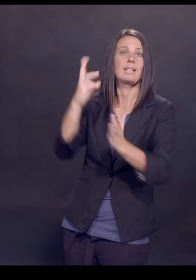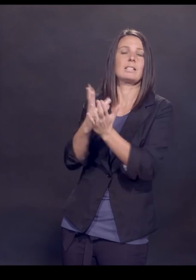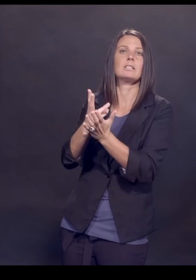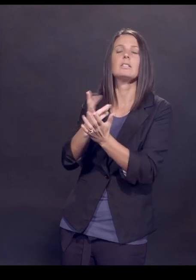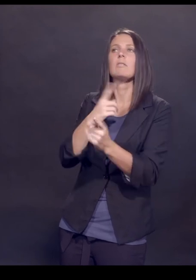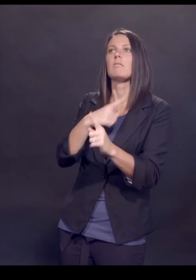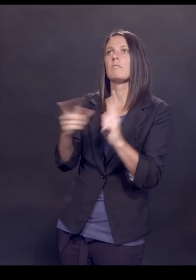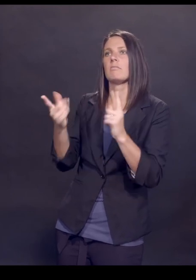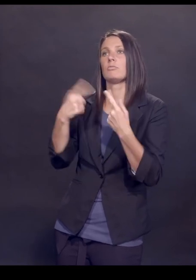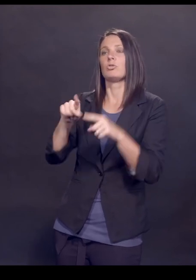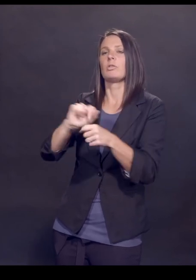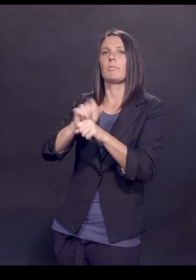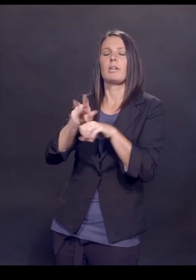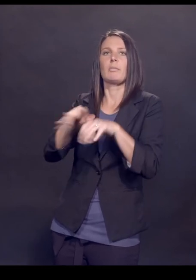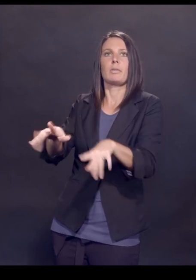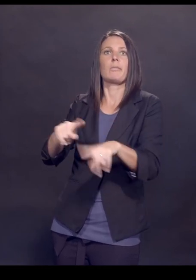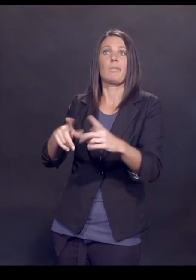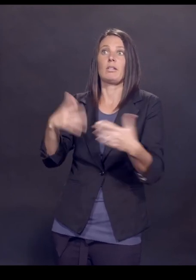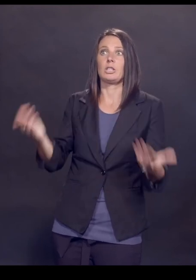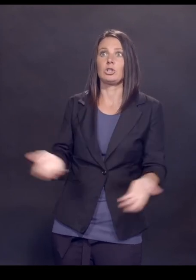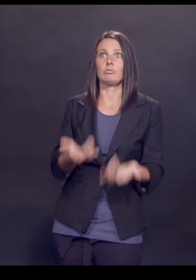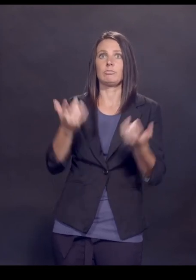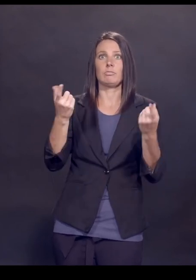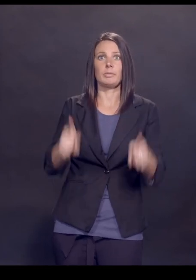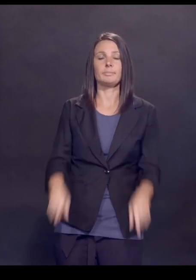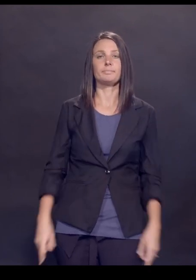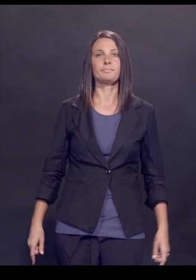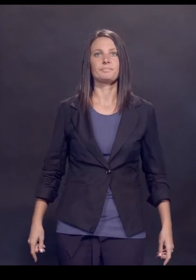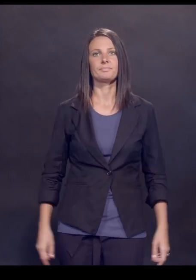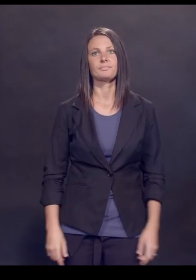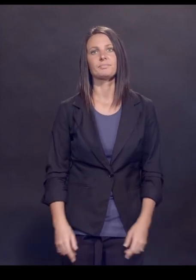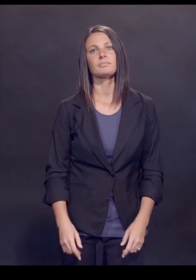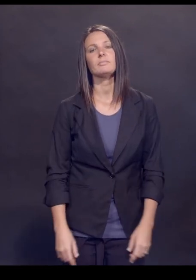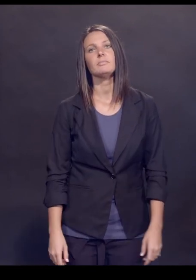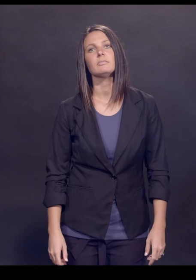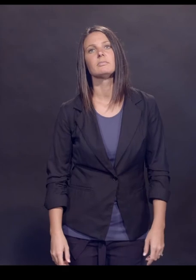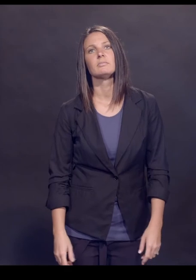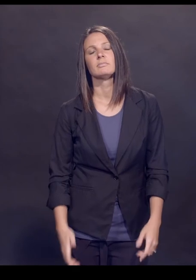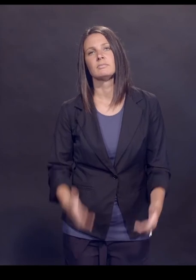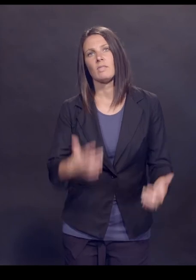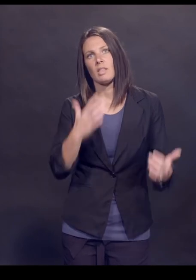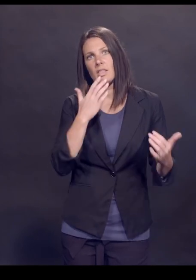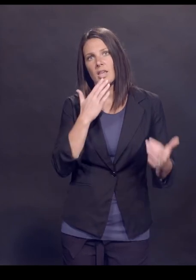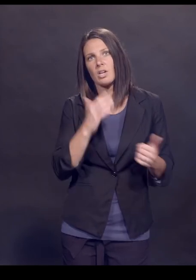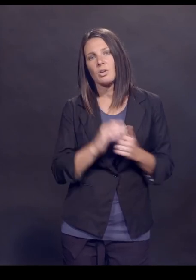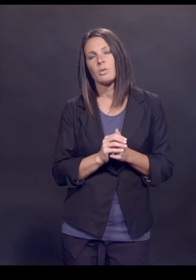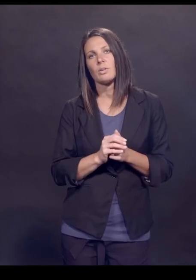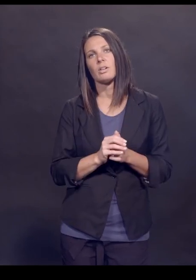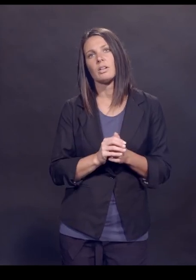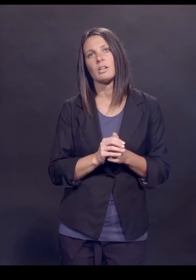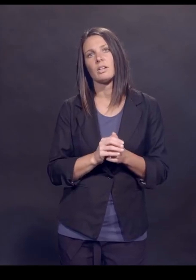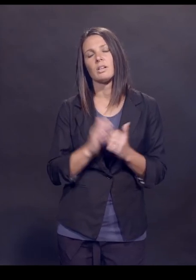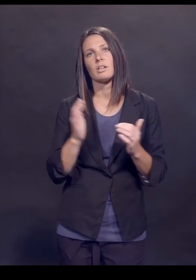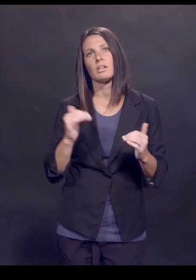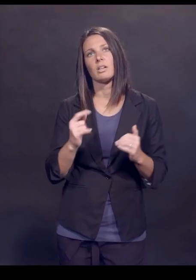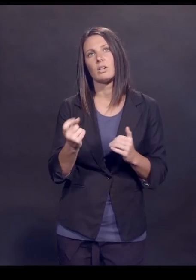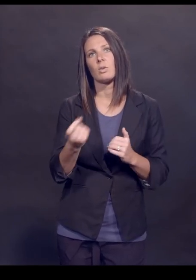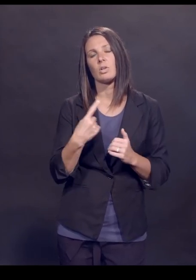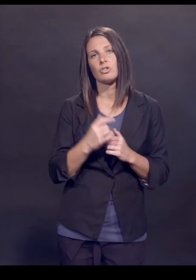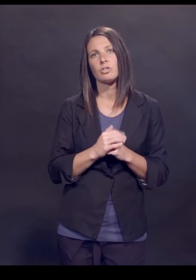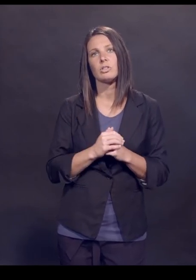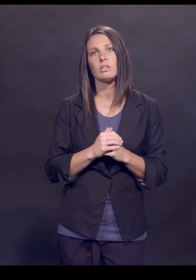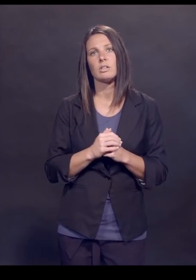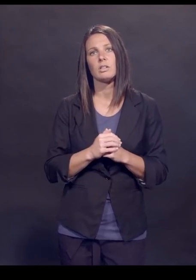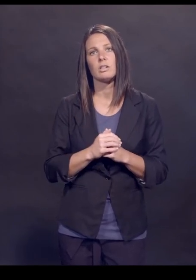in the midst of a pandemic. But here we are. Thank you for that, Dr. Offit. So the other question